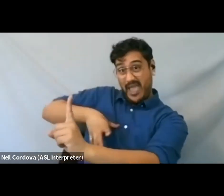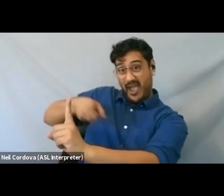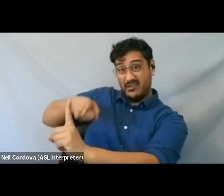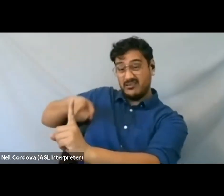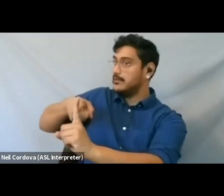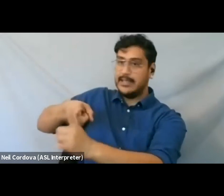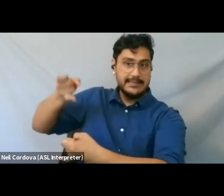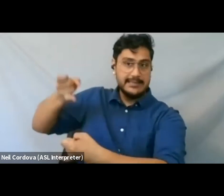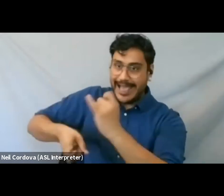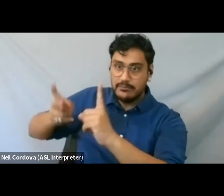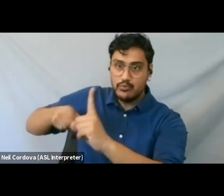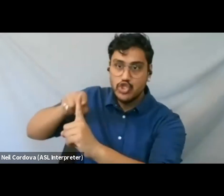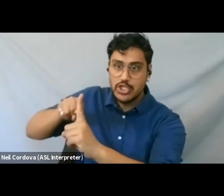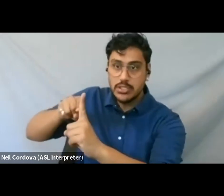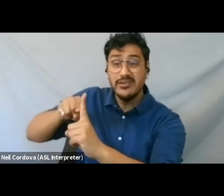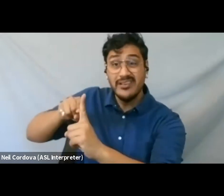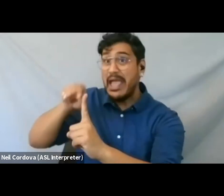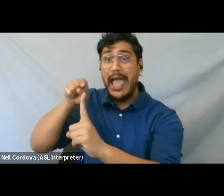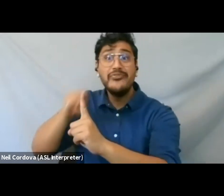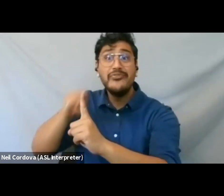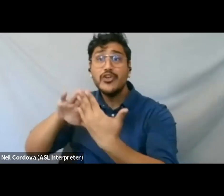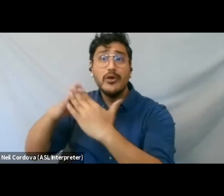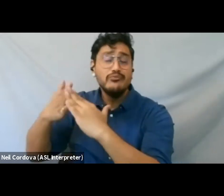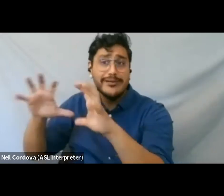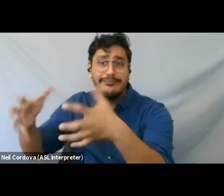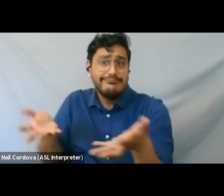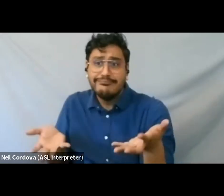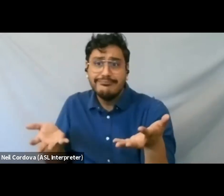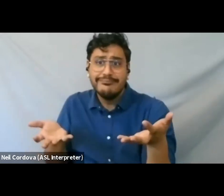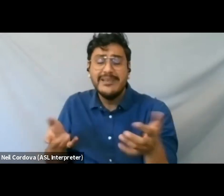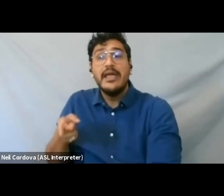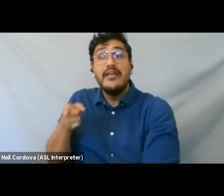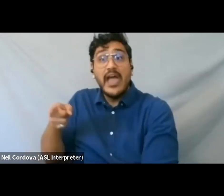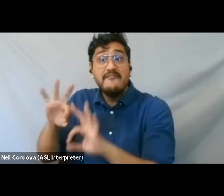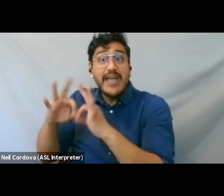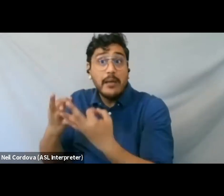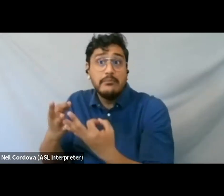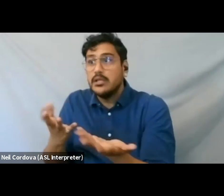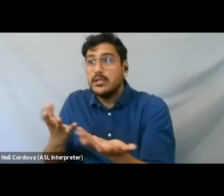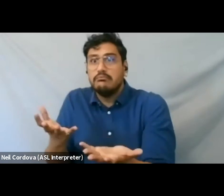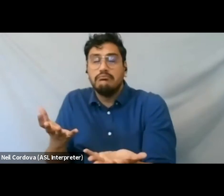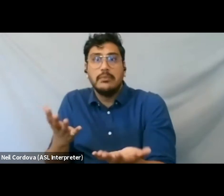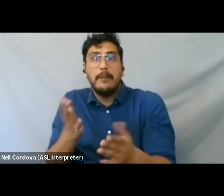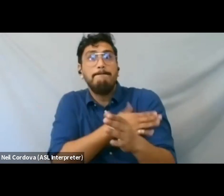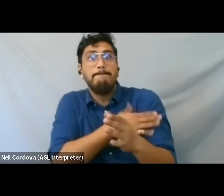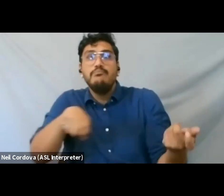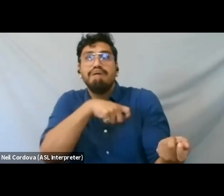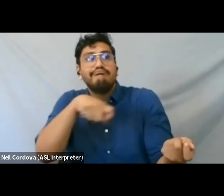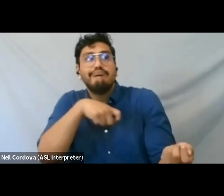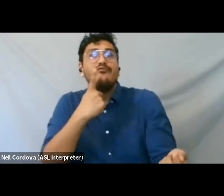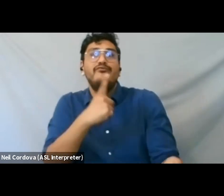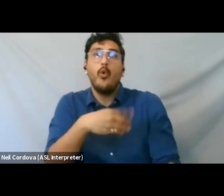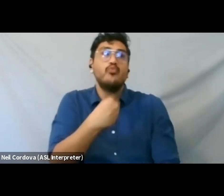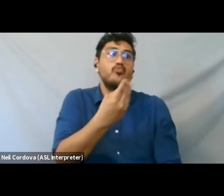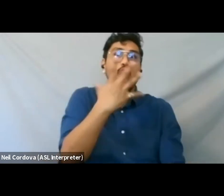family band played for the black dances. They played for the white dances. They were in their community. And so when